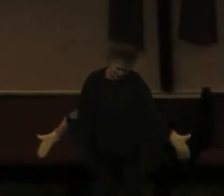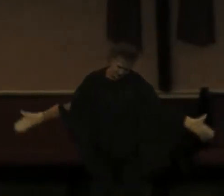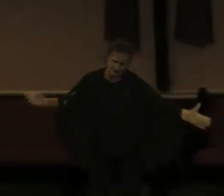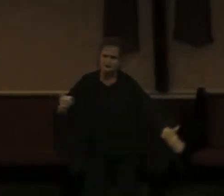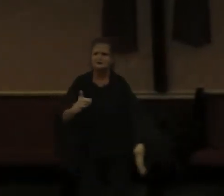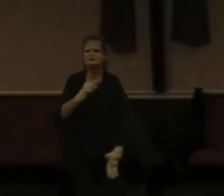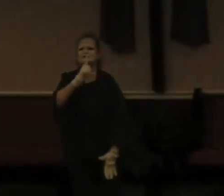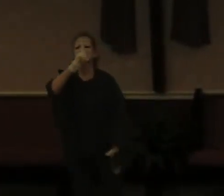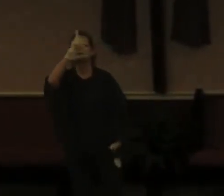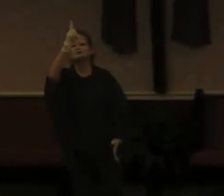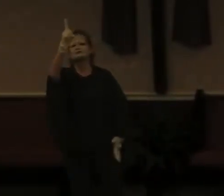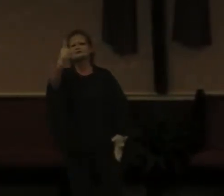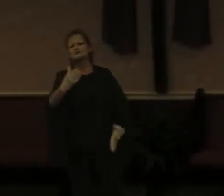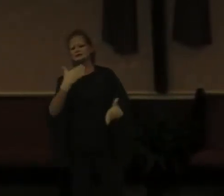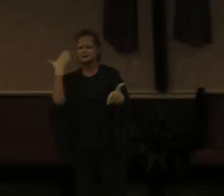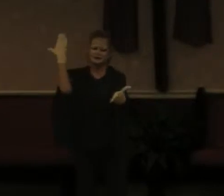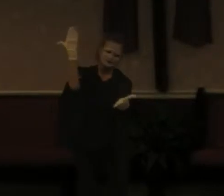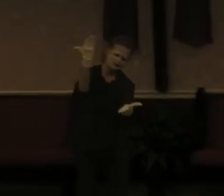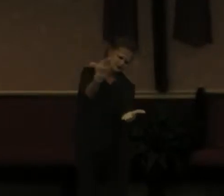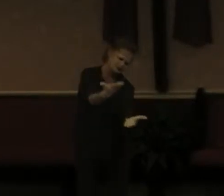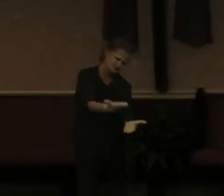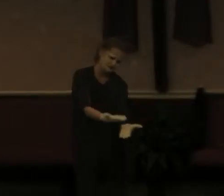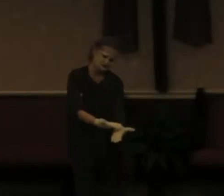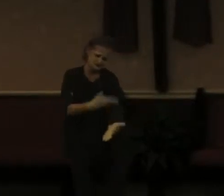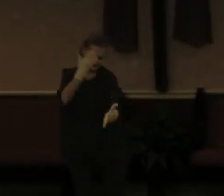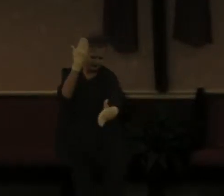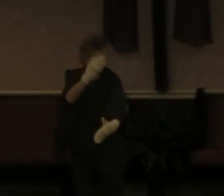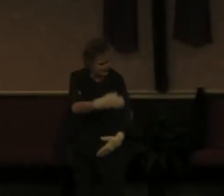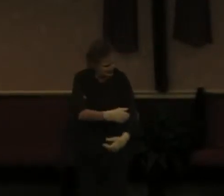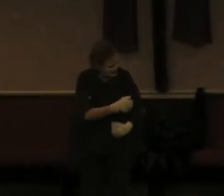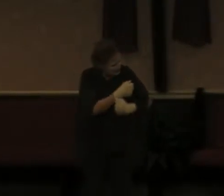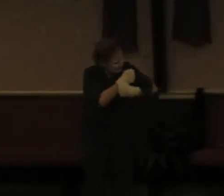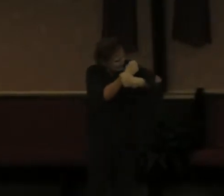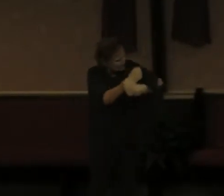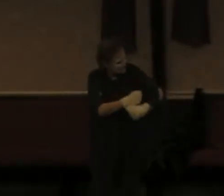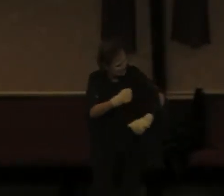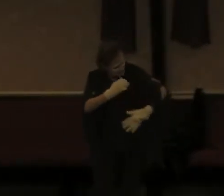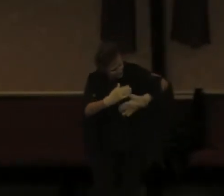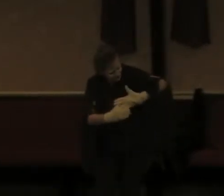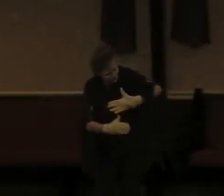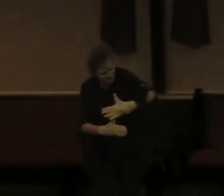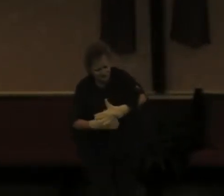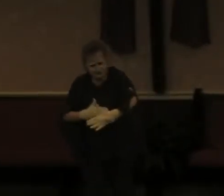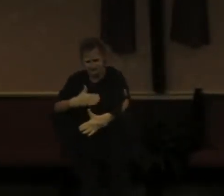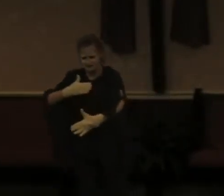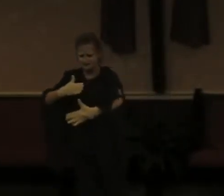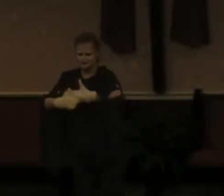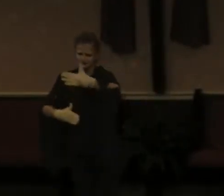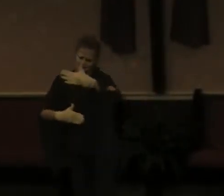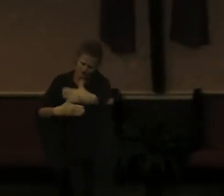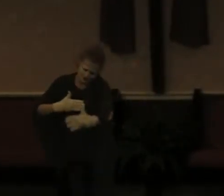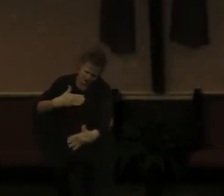Surely goodness and loving kindness shall